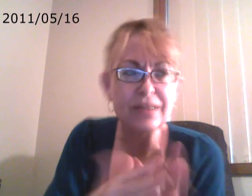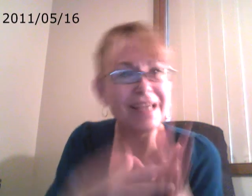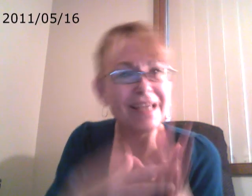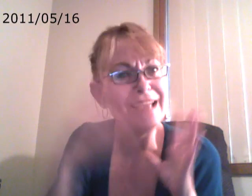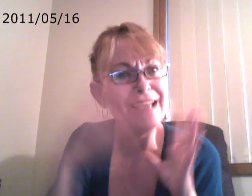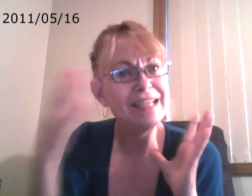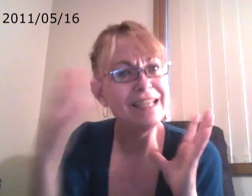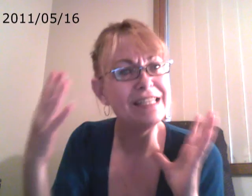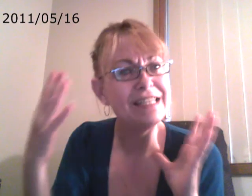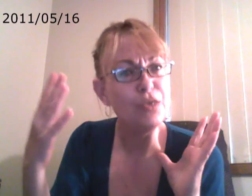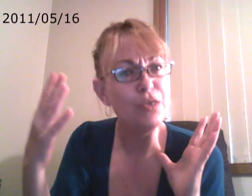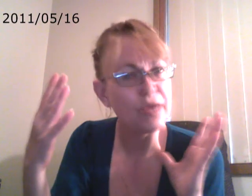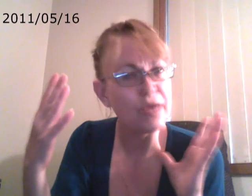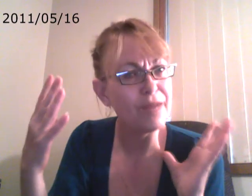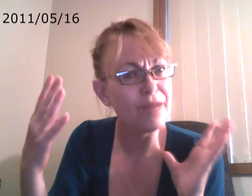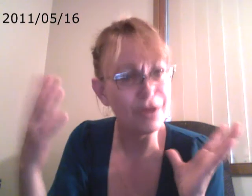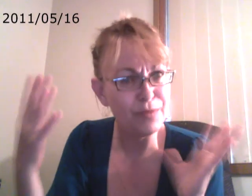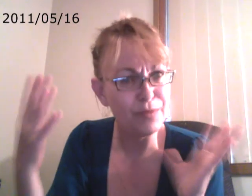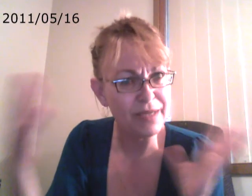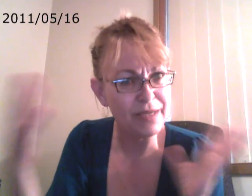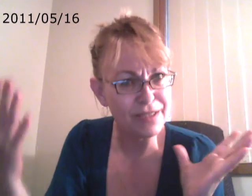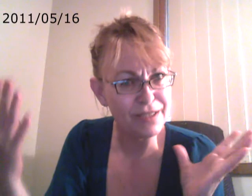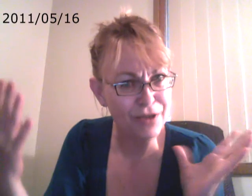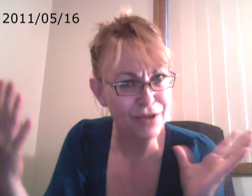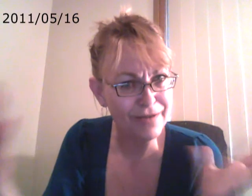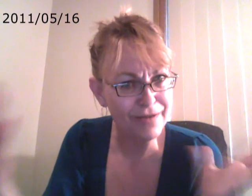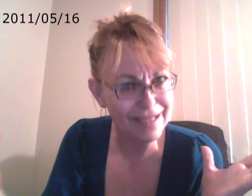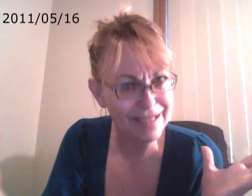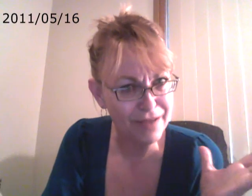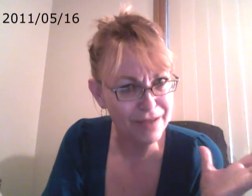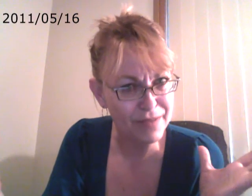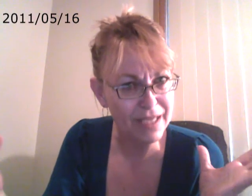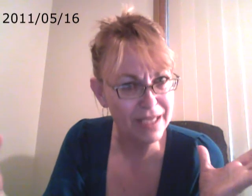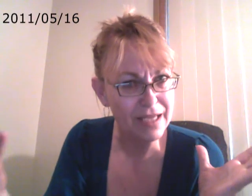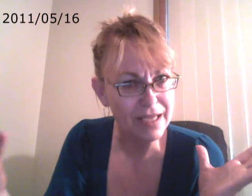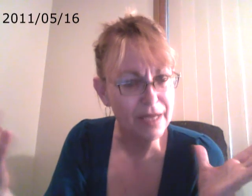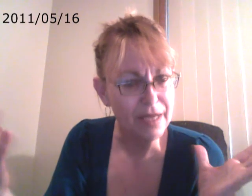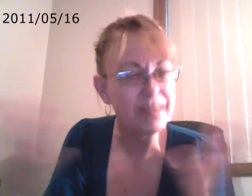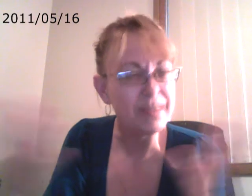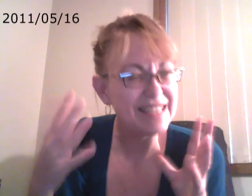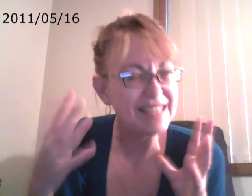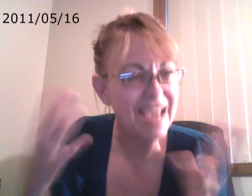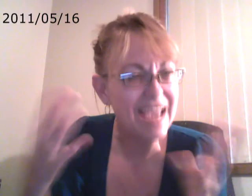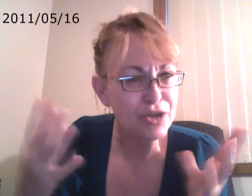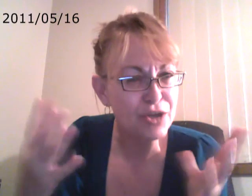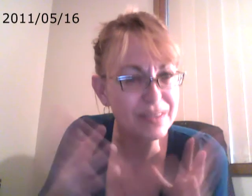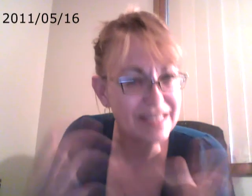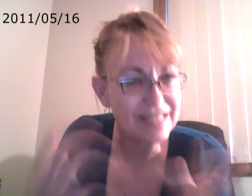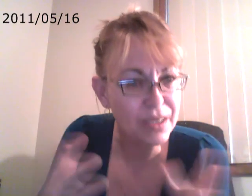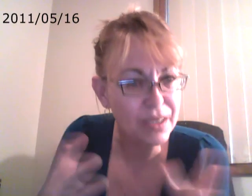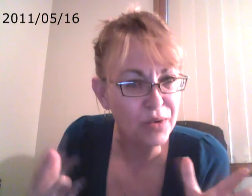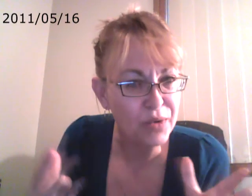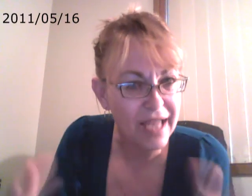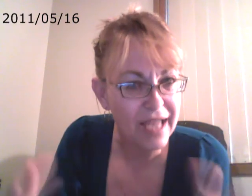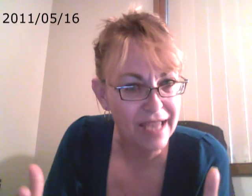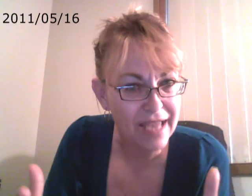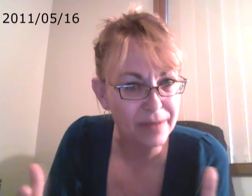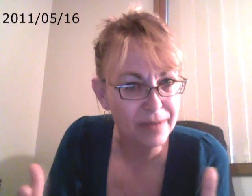it's like, yeah, he can see that I'm a human being and his daughter, and he loves me. But is he actually seeing who I am? Does he